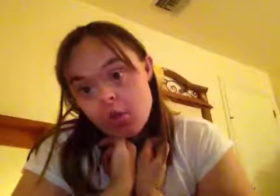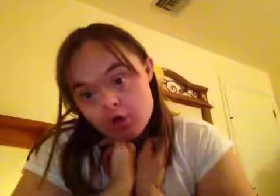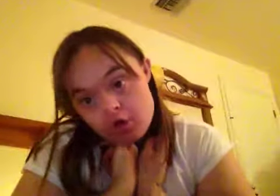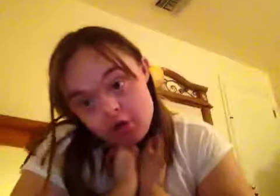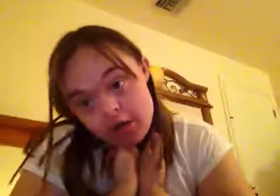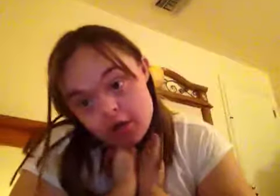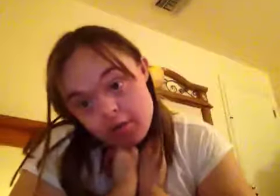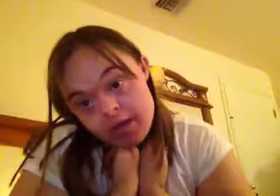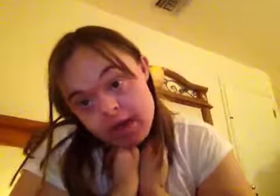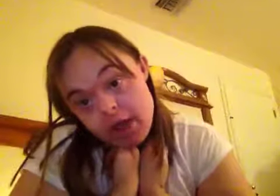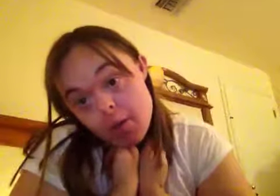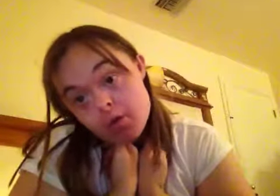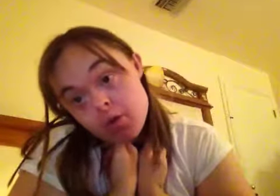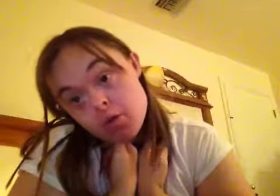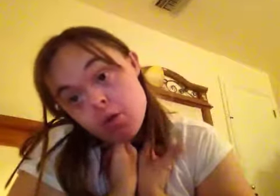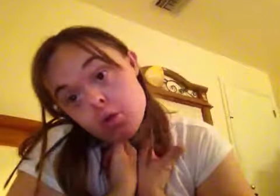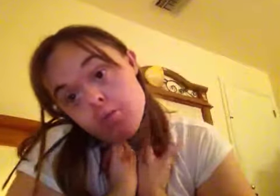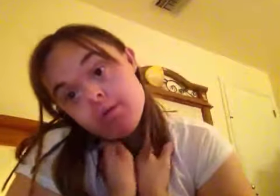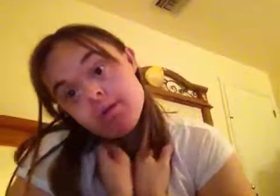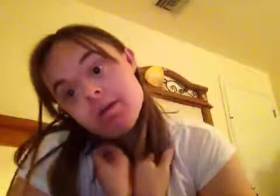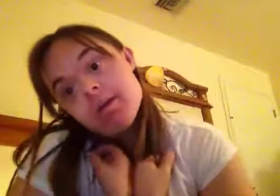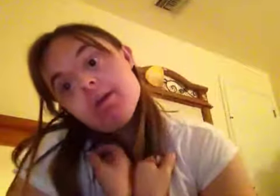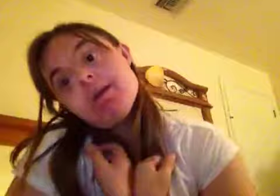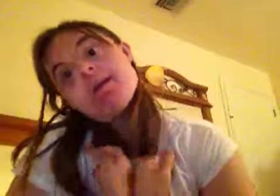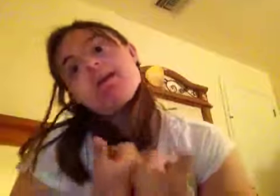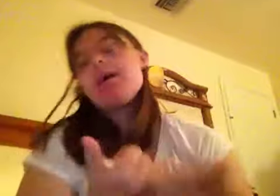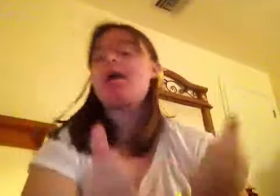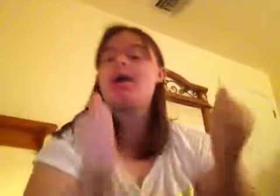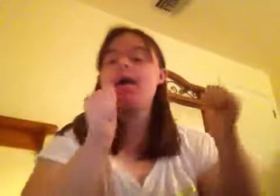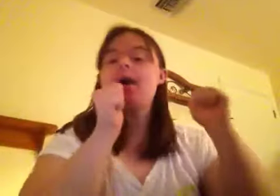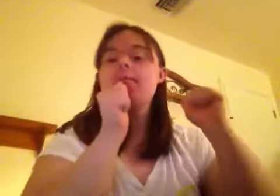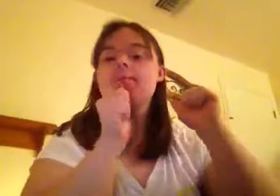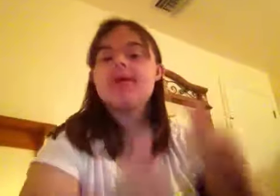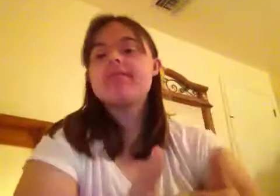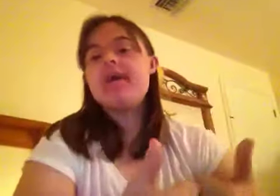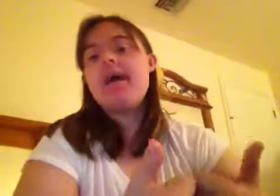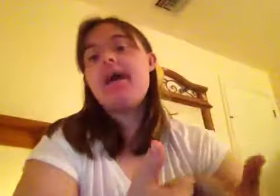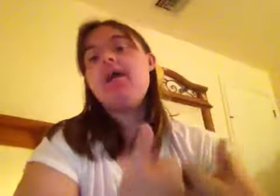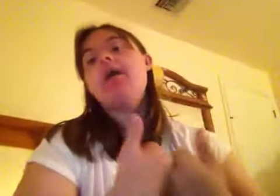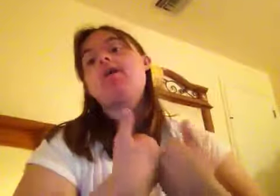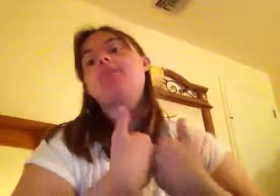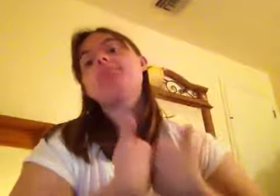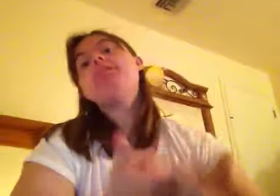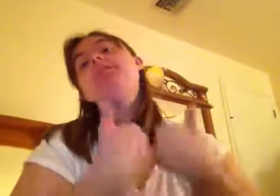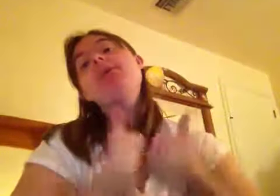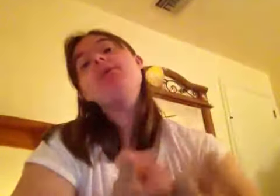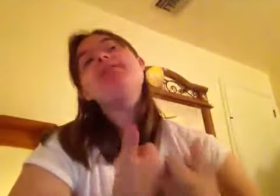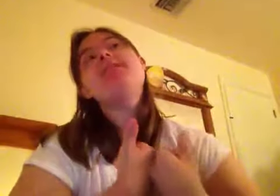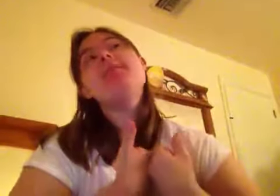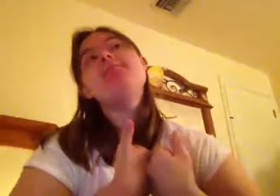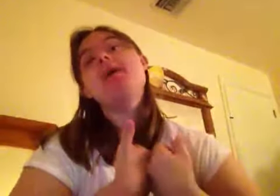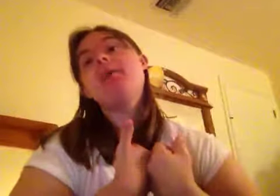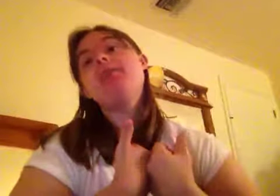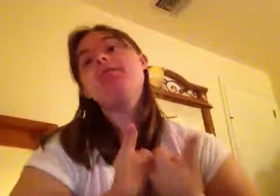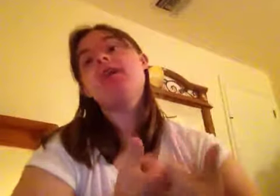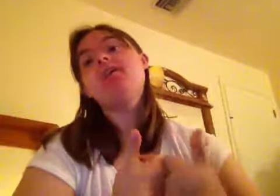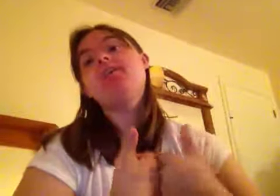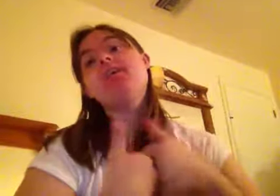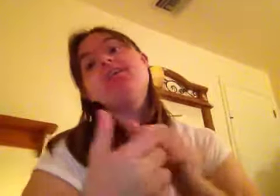watching this right now on YouTube I'm a big fan please give me a thumbs up if you guys love